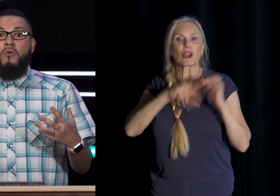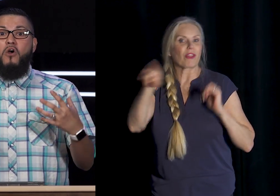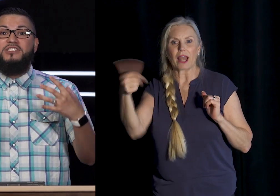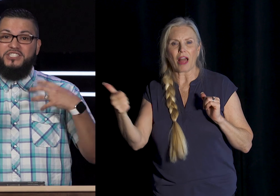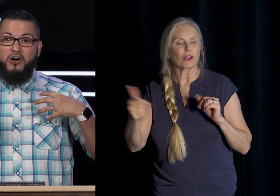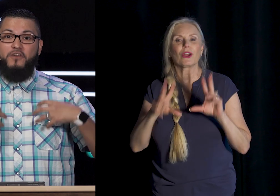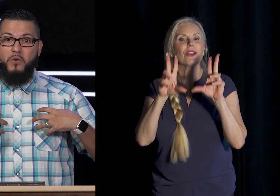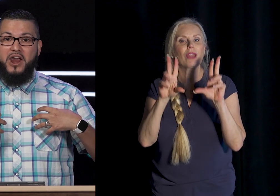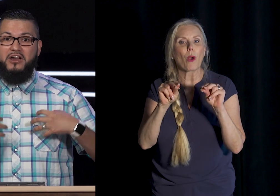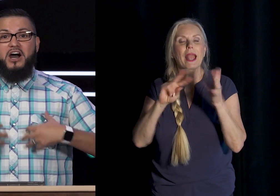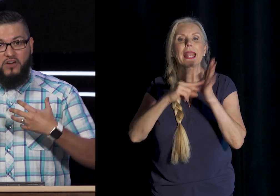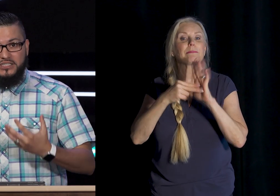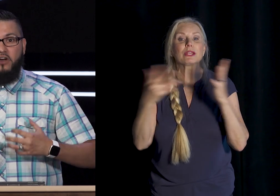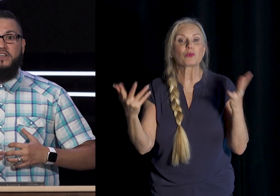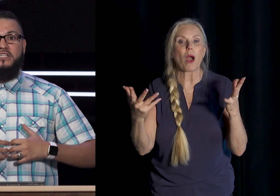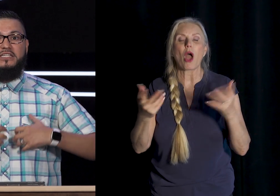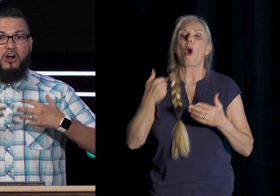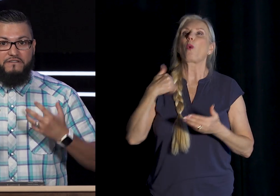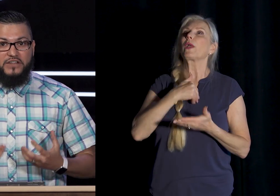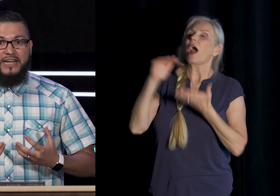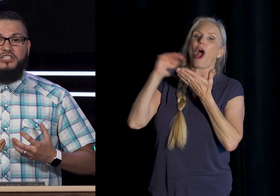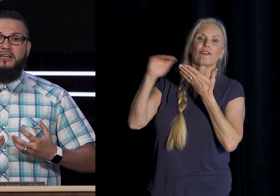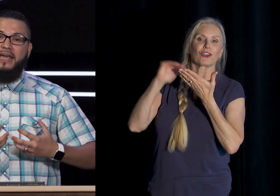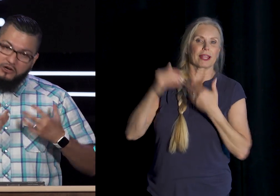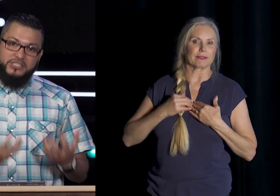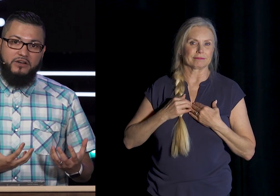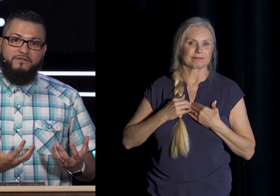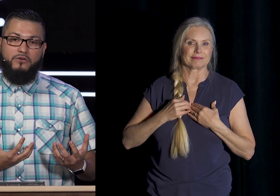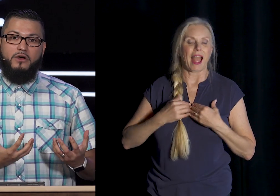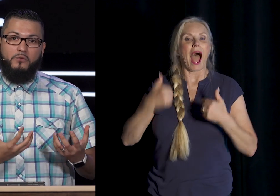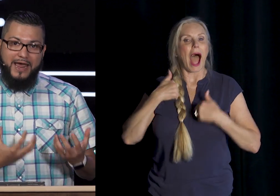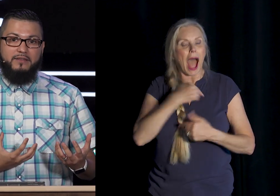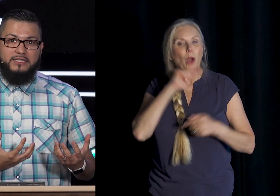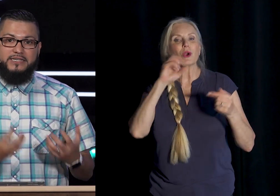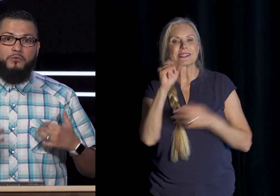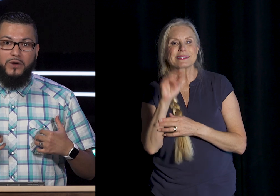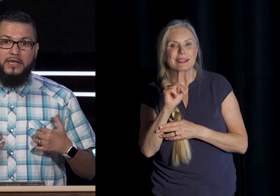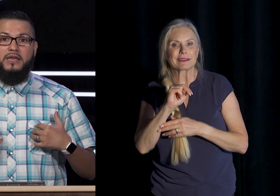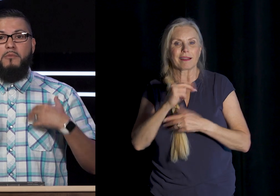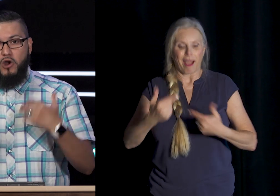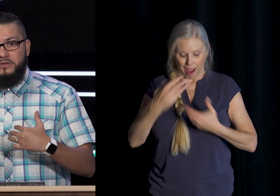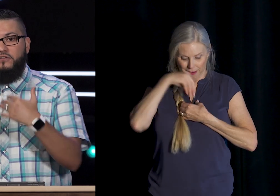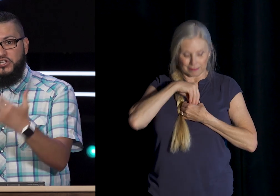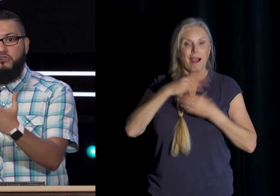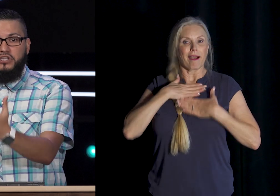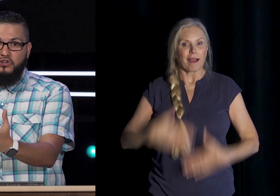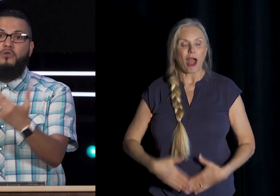more Self-aware Of our selfishness Our flesh And our sinful realities That we purposefully Choose to do